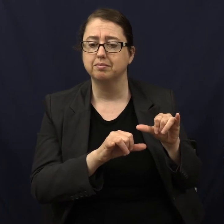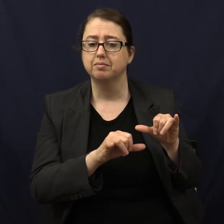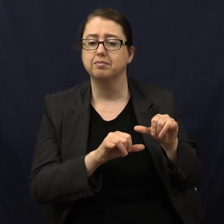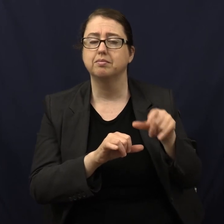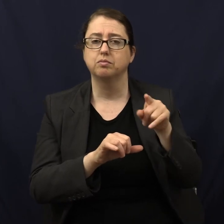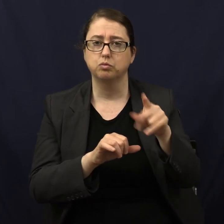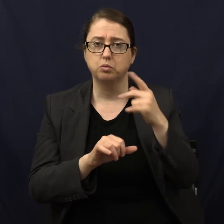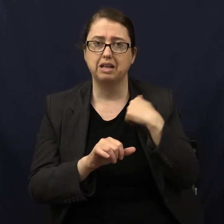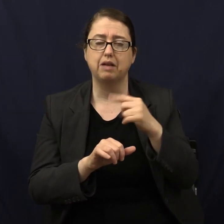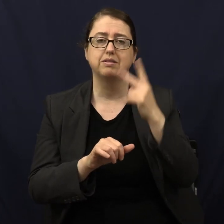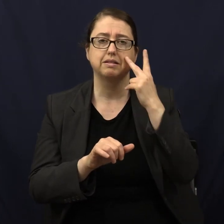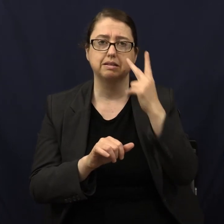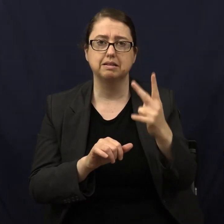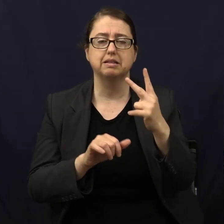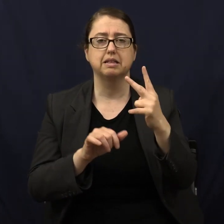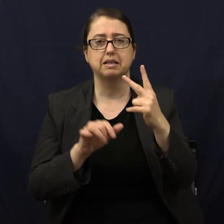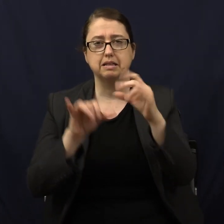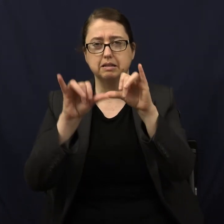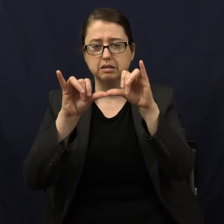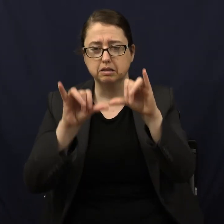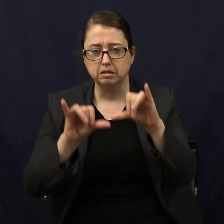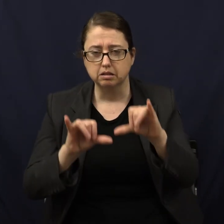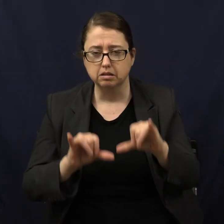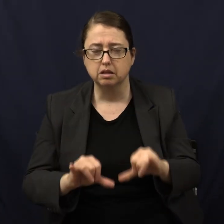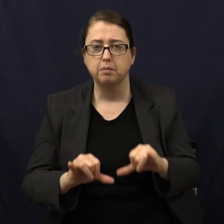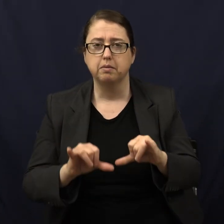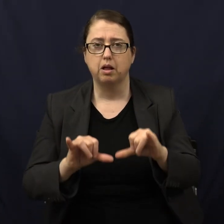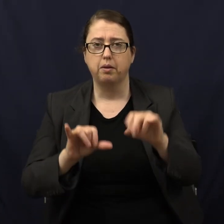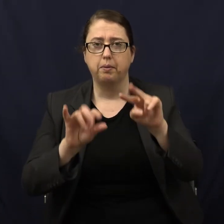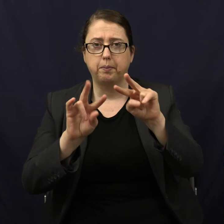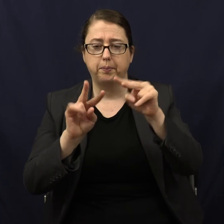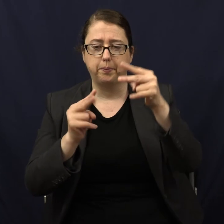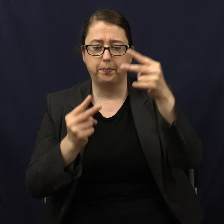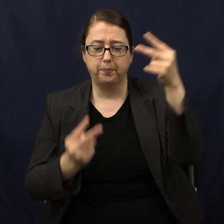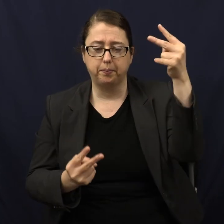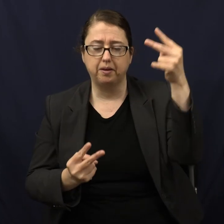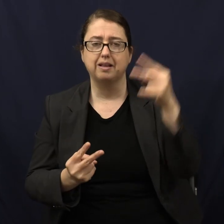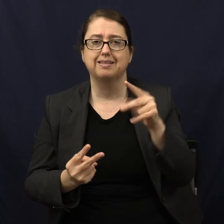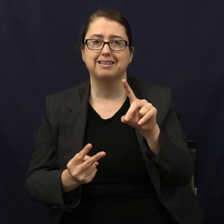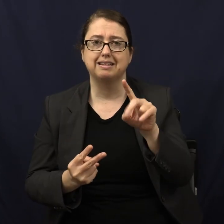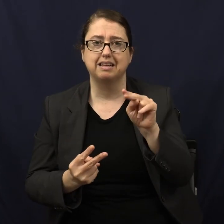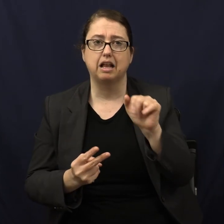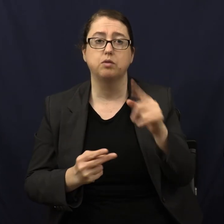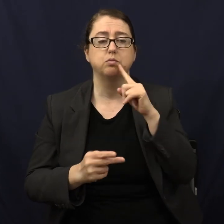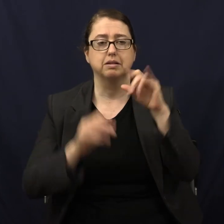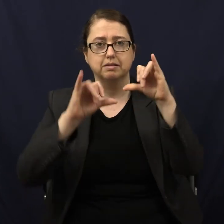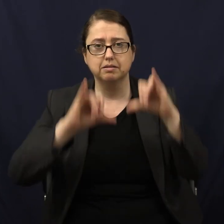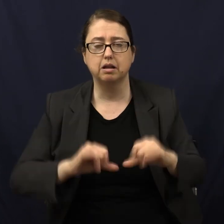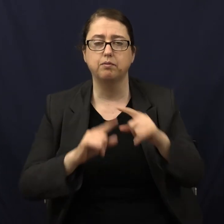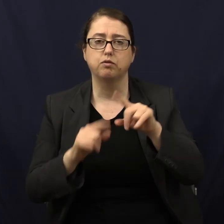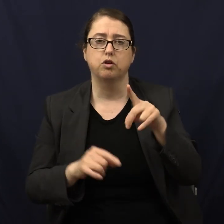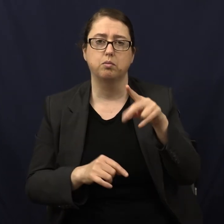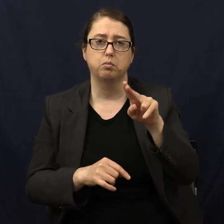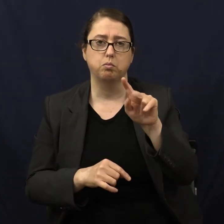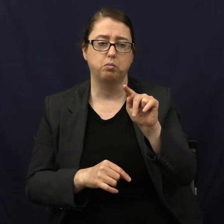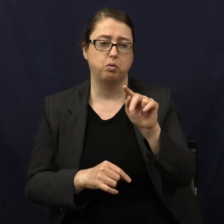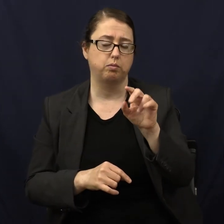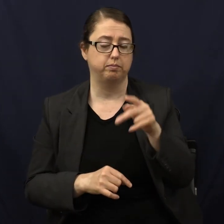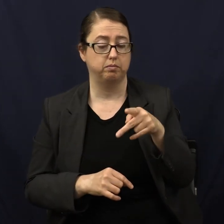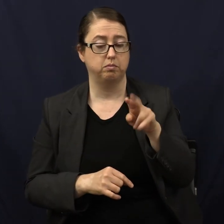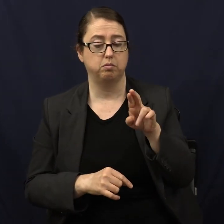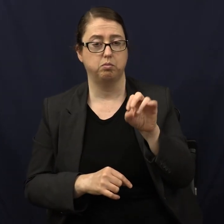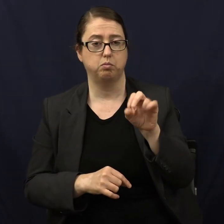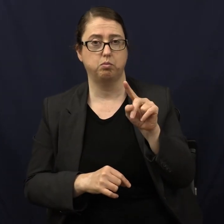adenine, guadine, cytosine, you have an order of those sequences. They code for the same proteins. Did you know that?